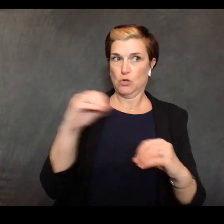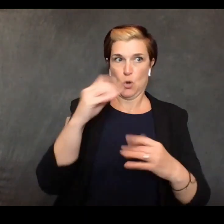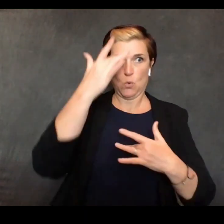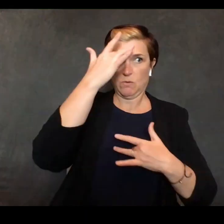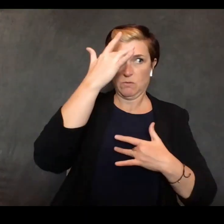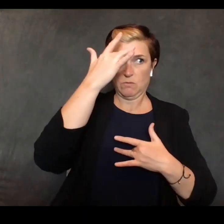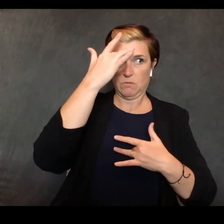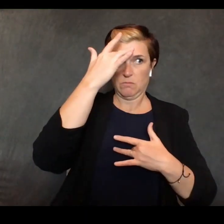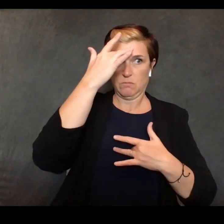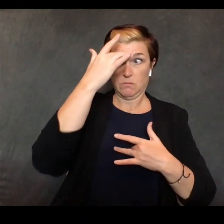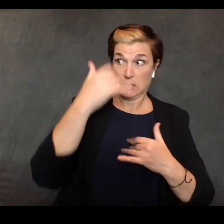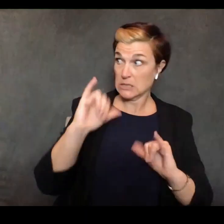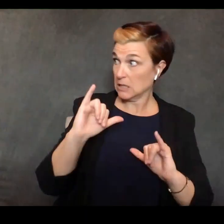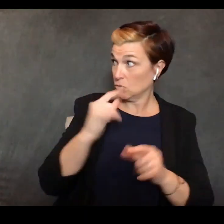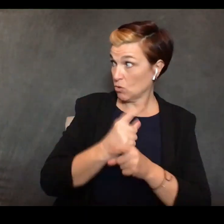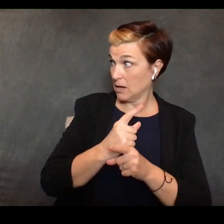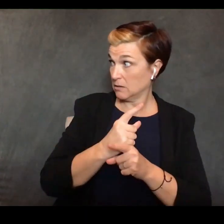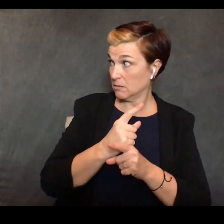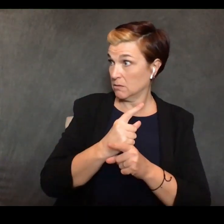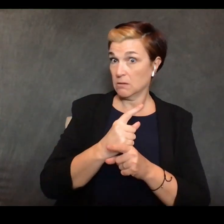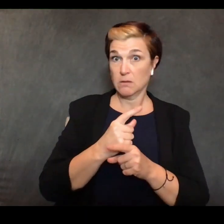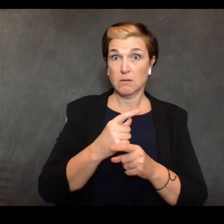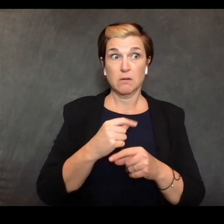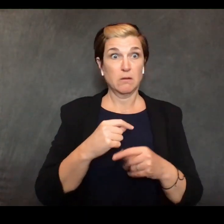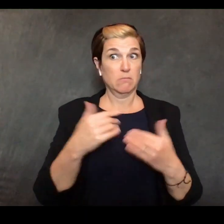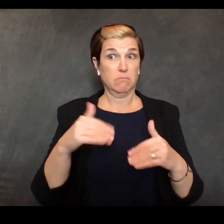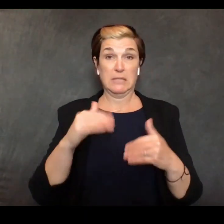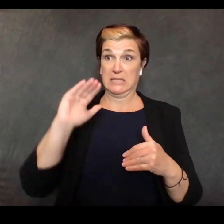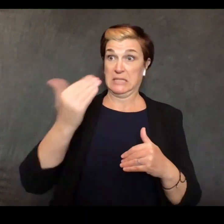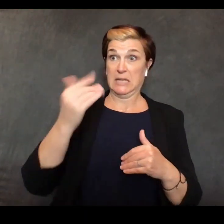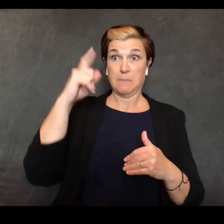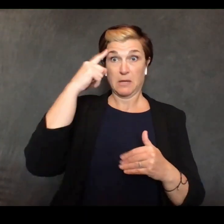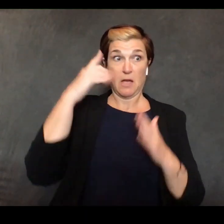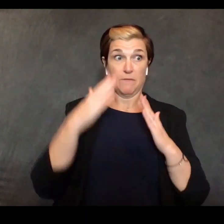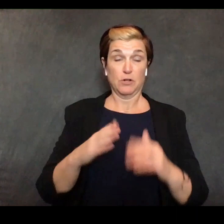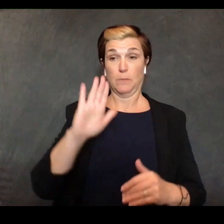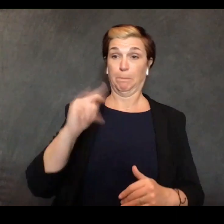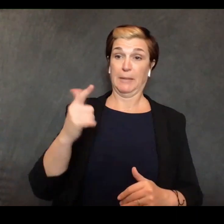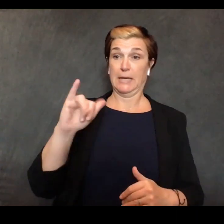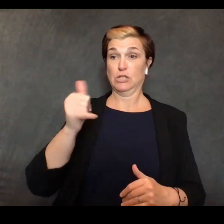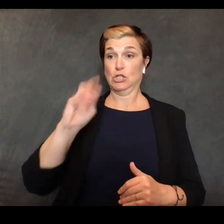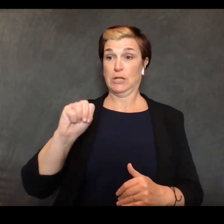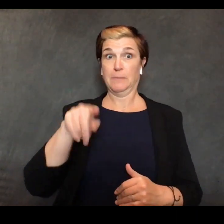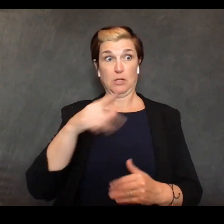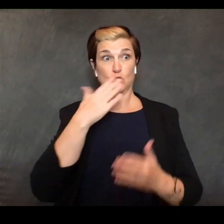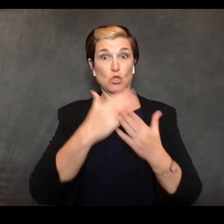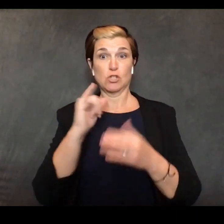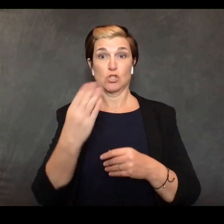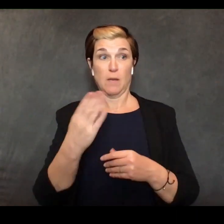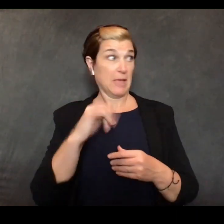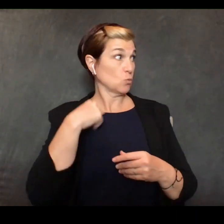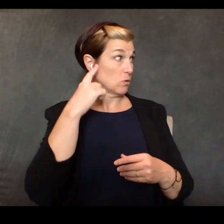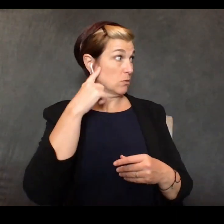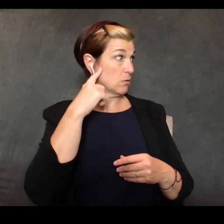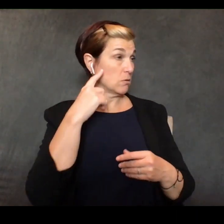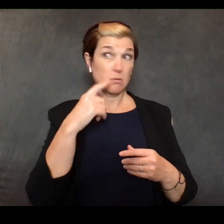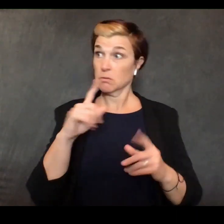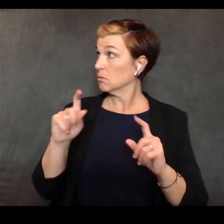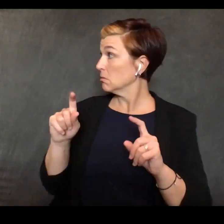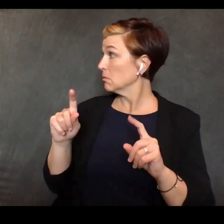no big jim the governor's he must be doing a good job or is that just reported that's what's reported no no but is that a reporting issue or is